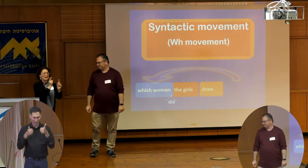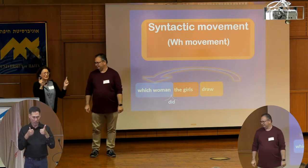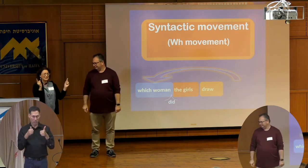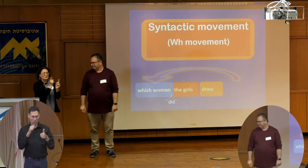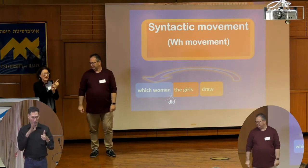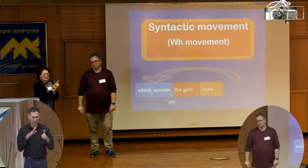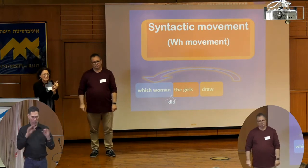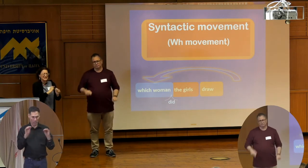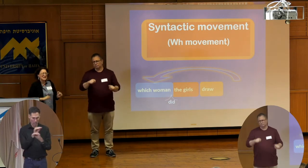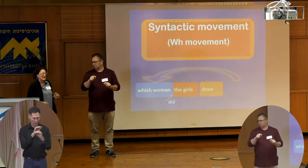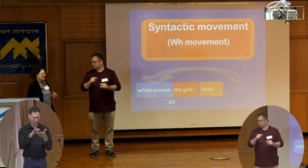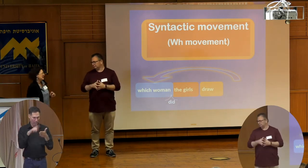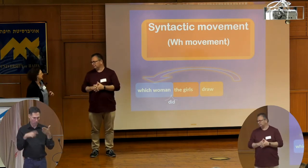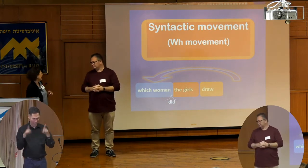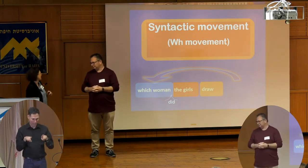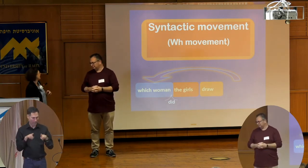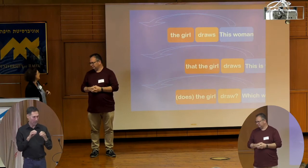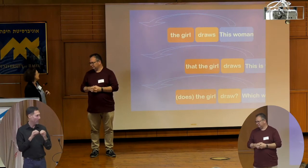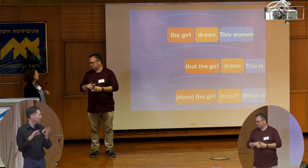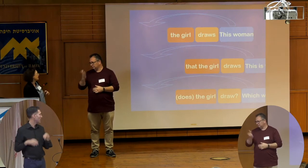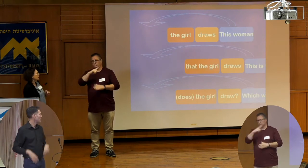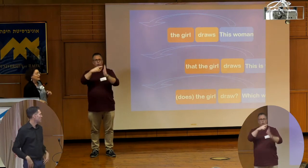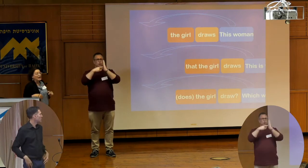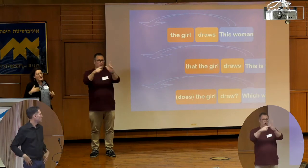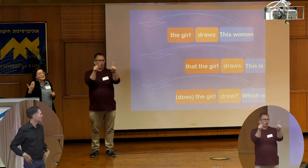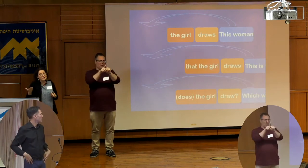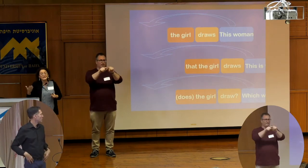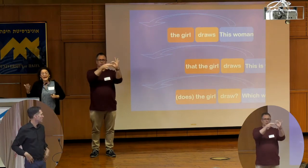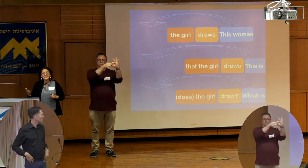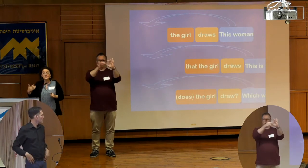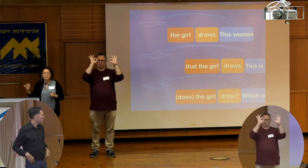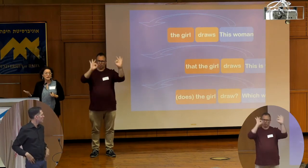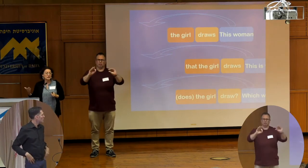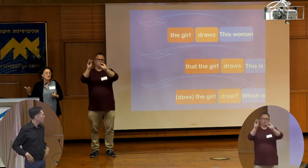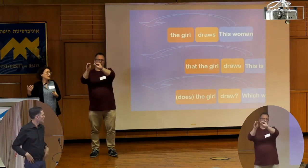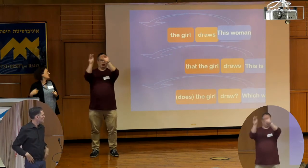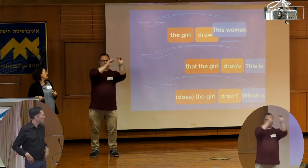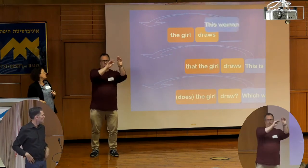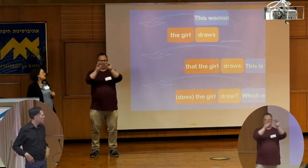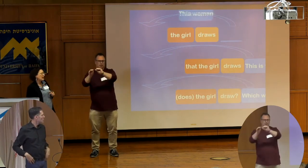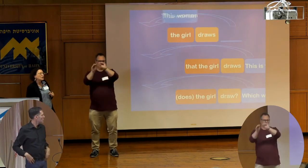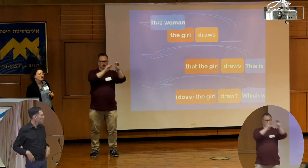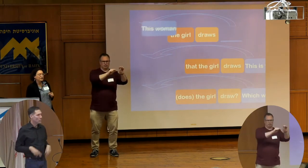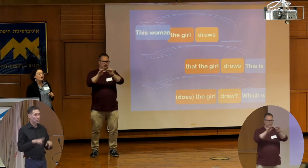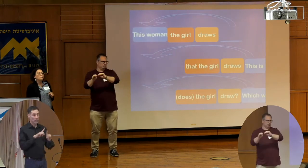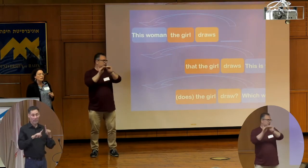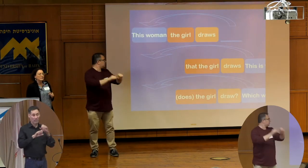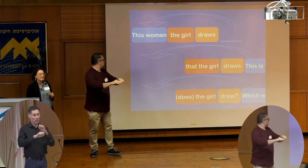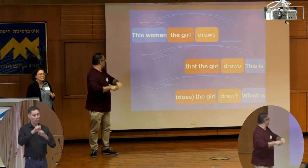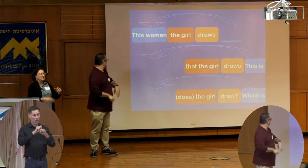this is what happens in the sentences. And there are different kinds of structures that have this kind of movement, that